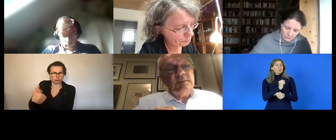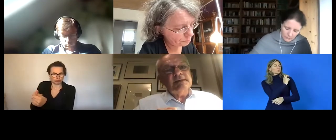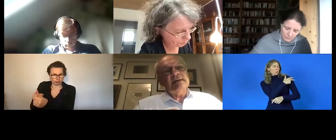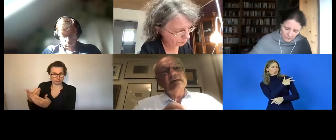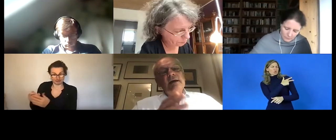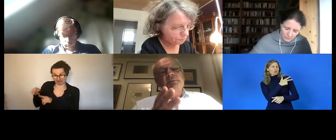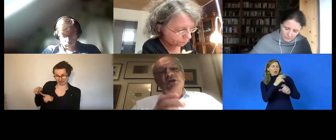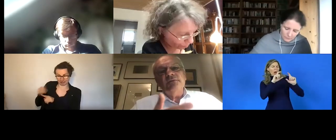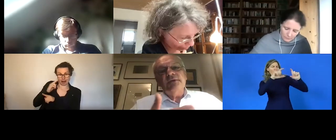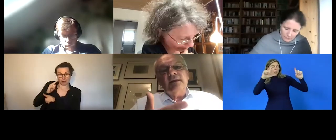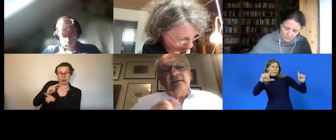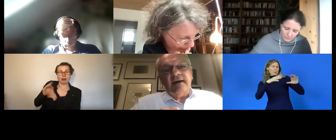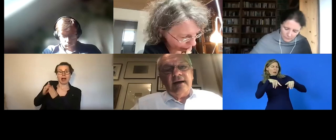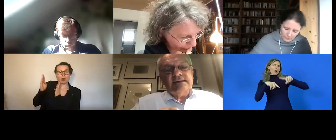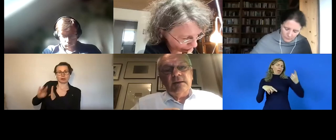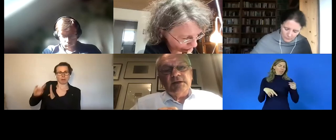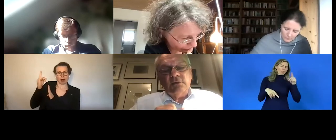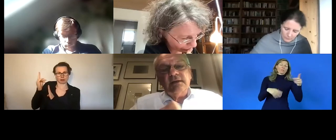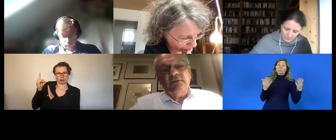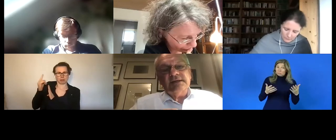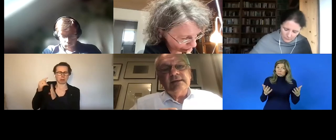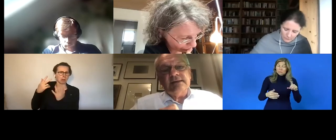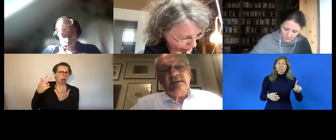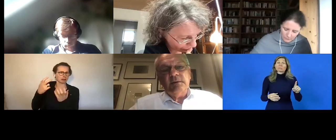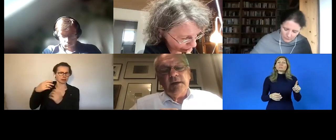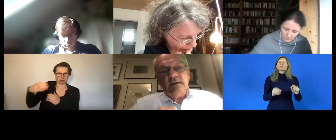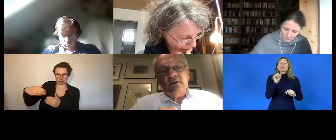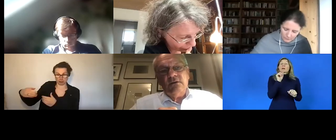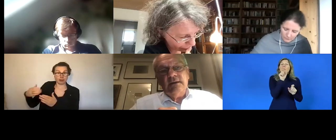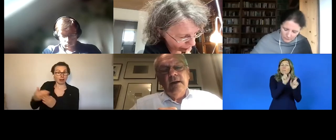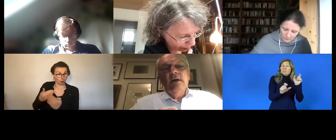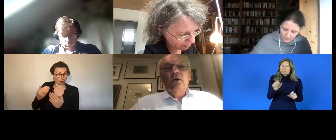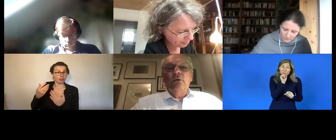persons to stay at home and